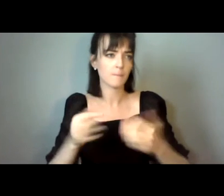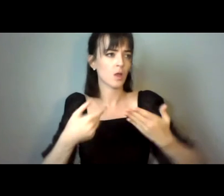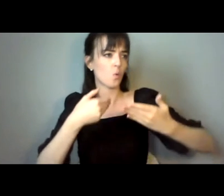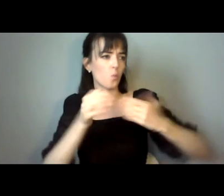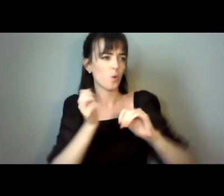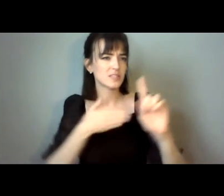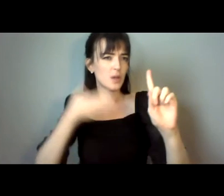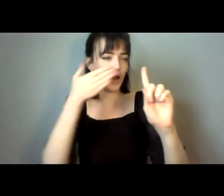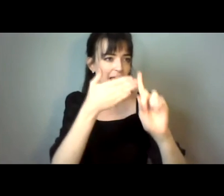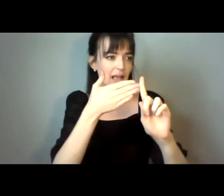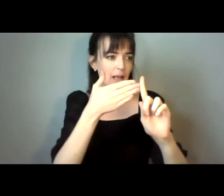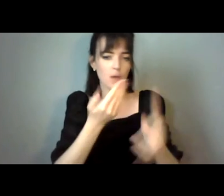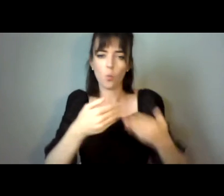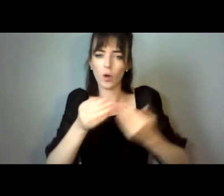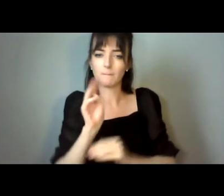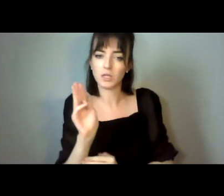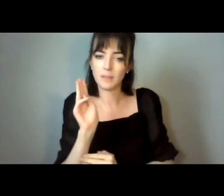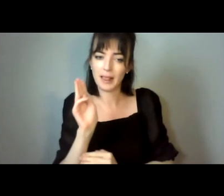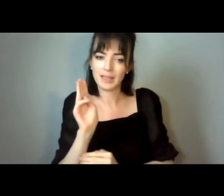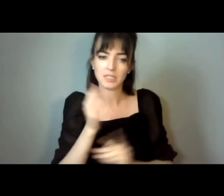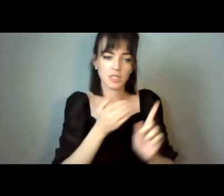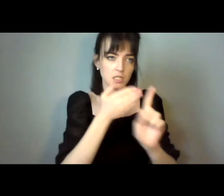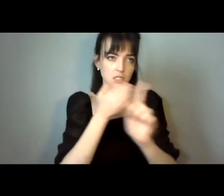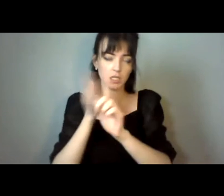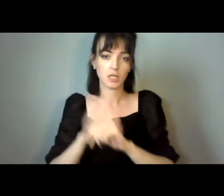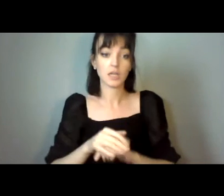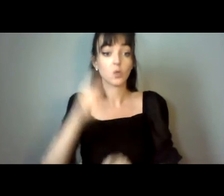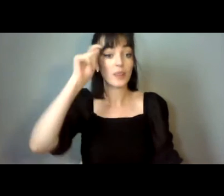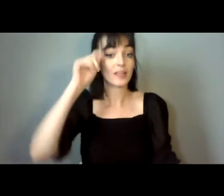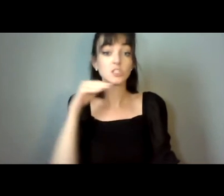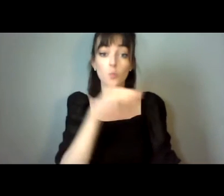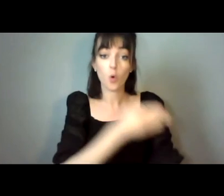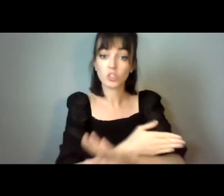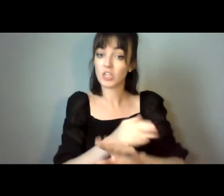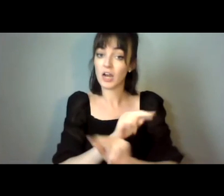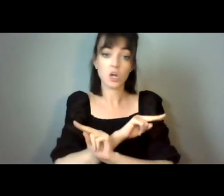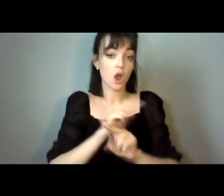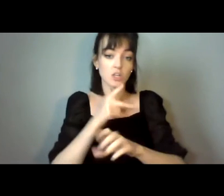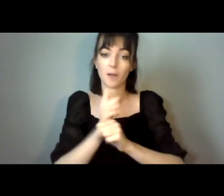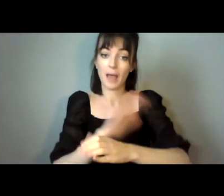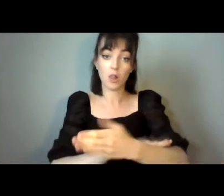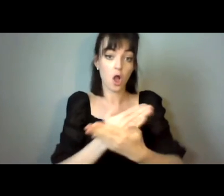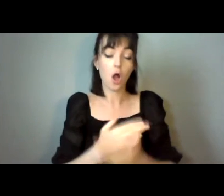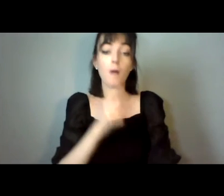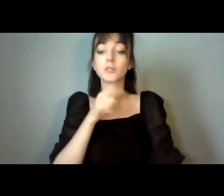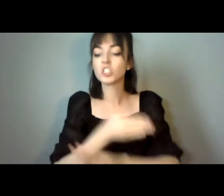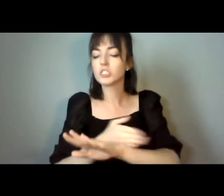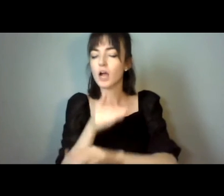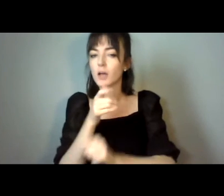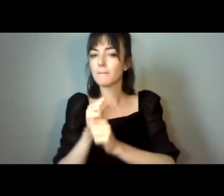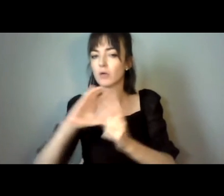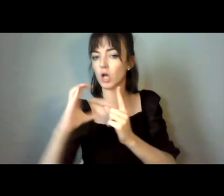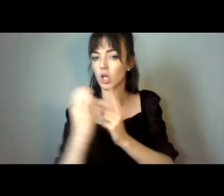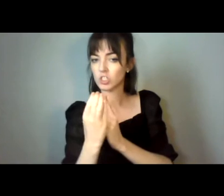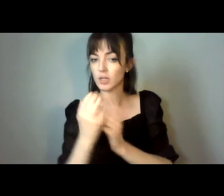you could go, I think it's important to start not with law, but culture. Because so much of where we're